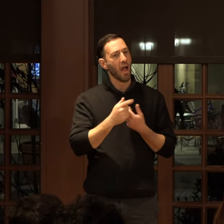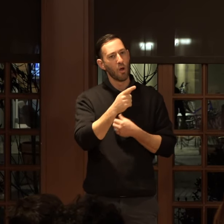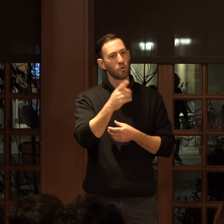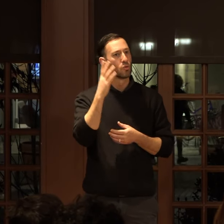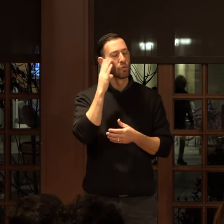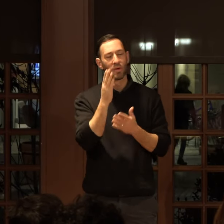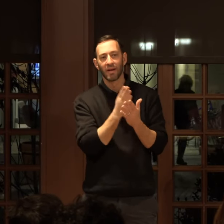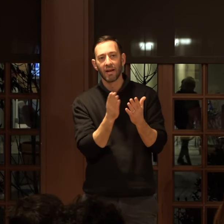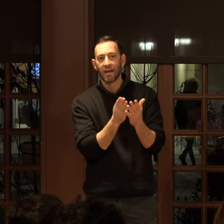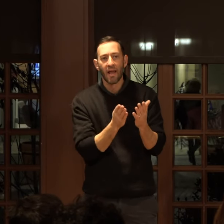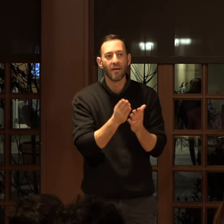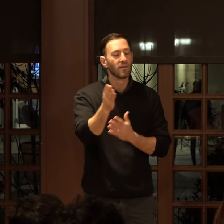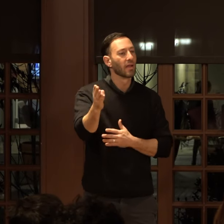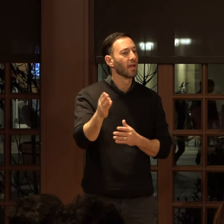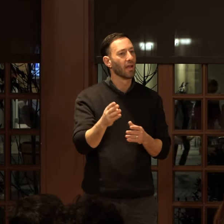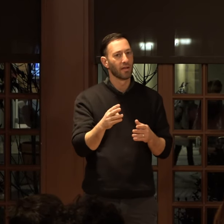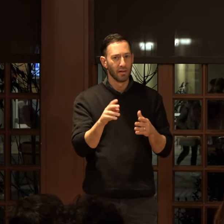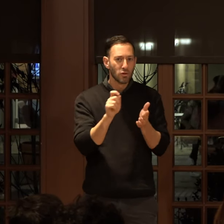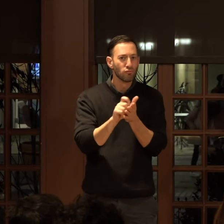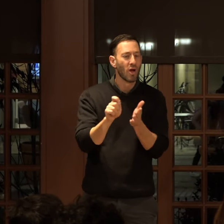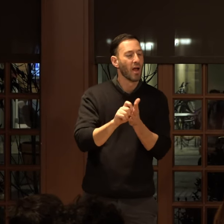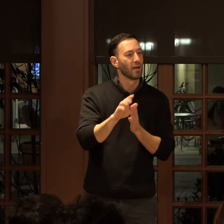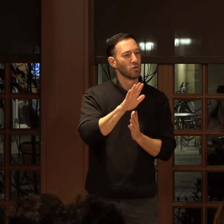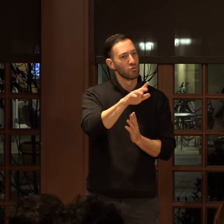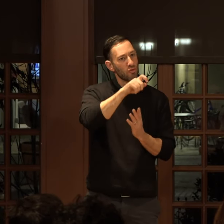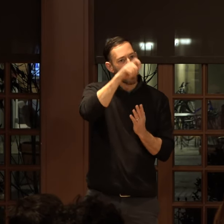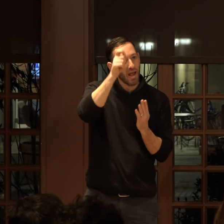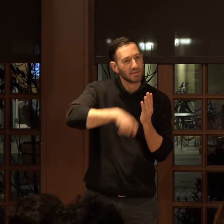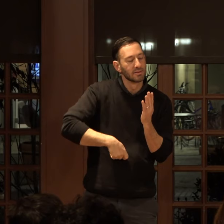navigated in the space of like writing this essay,